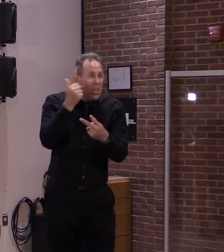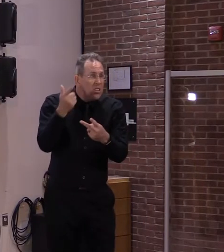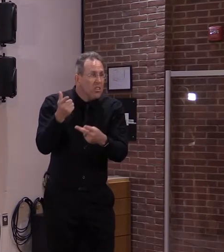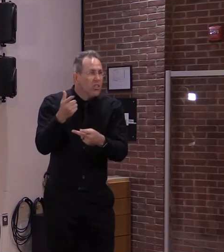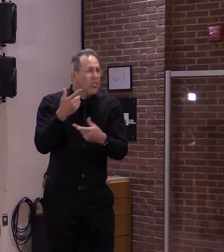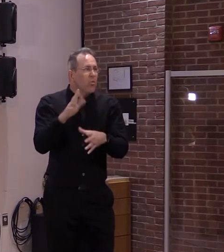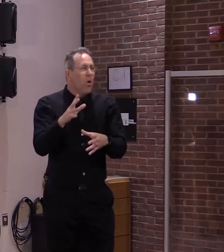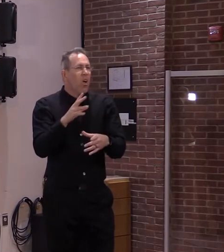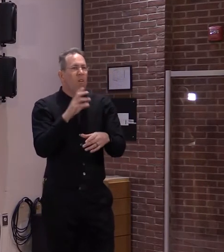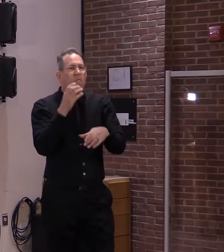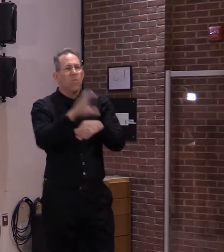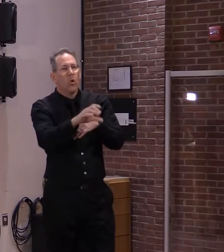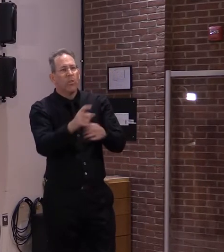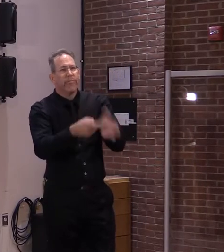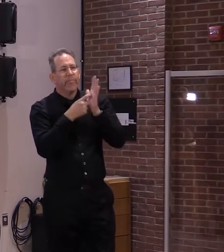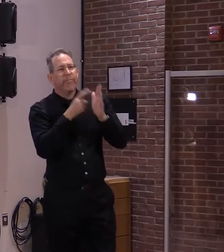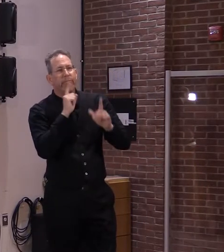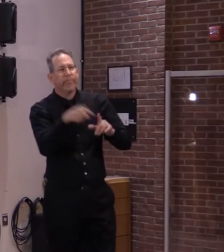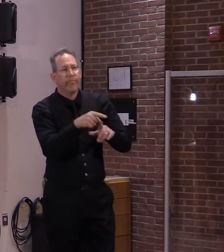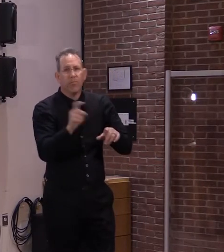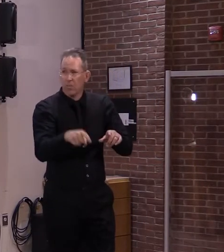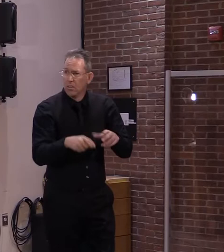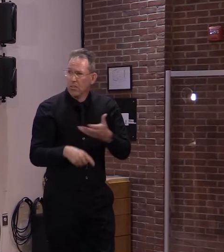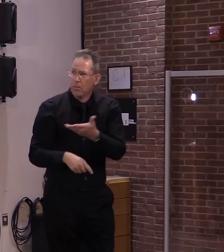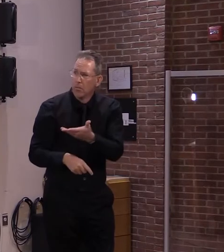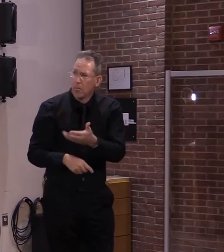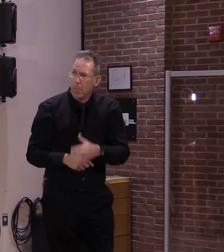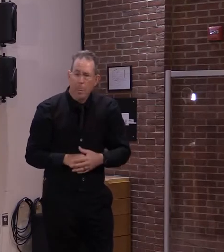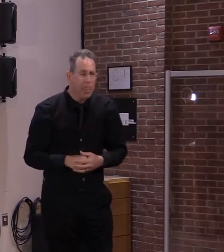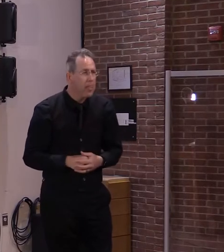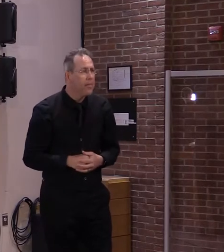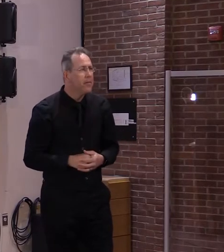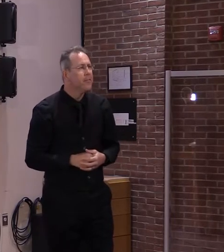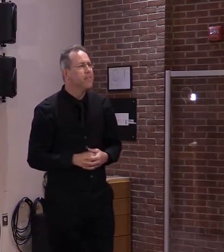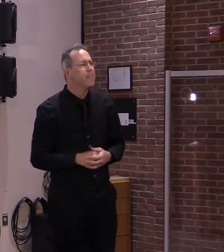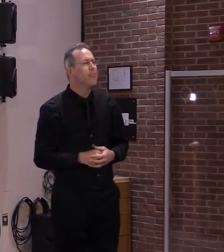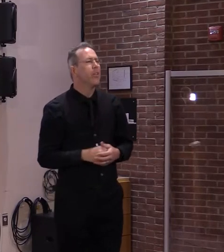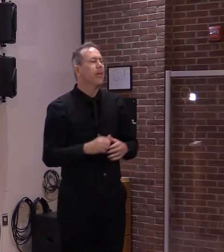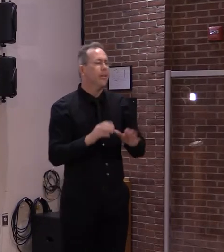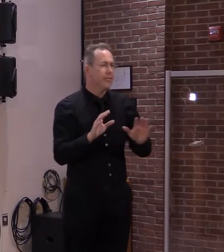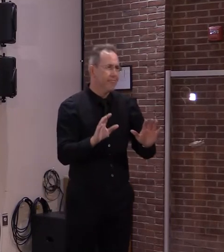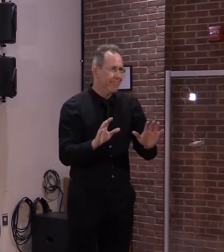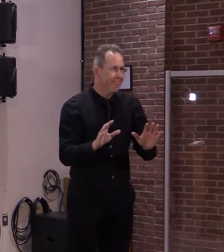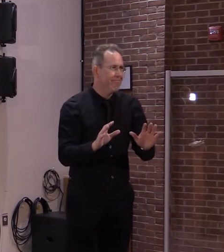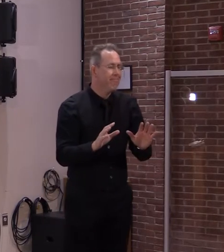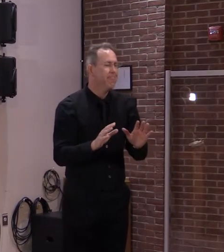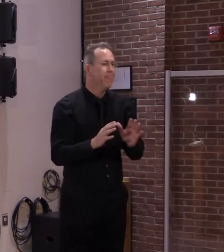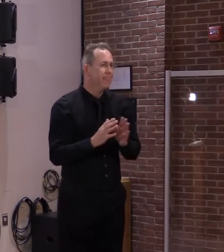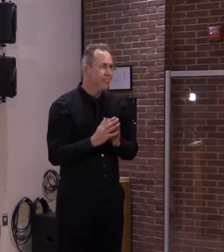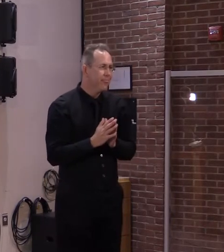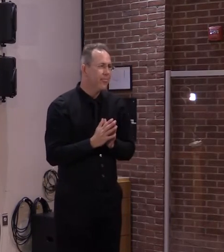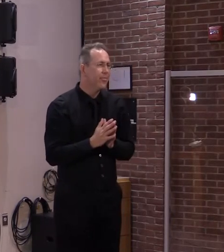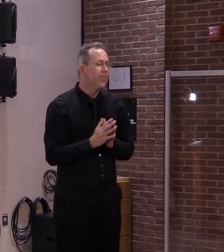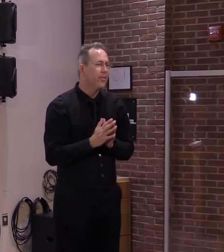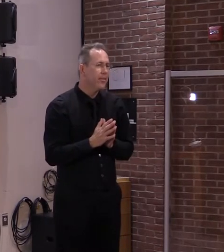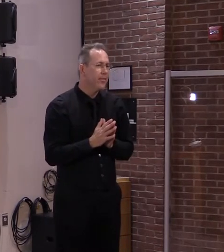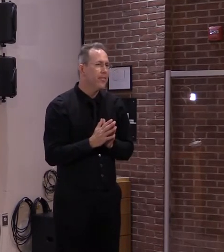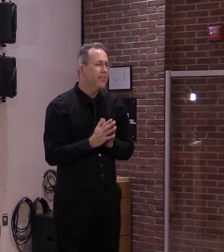No, I do think that there's a possibility that there will be